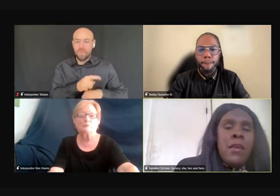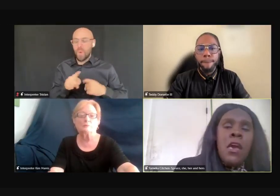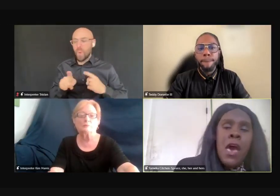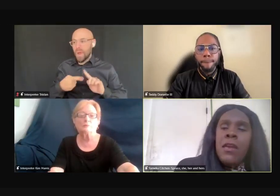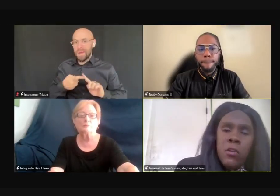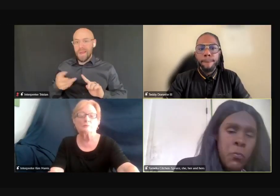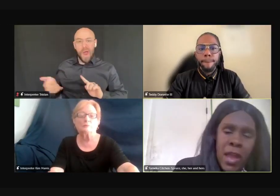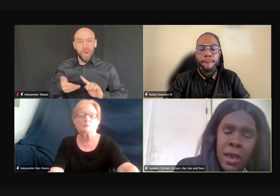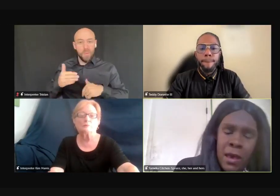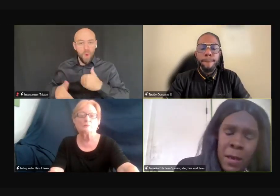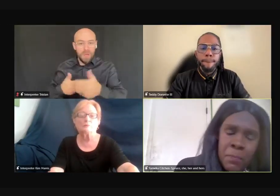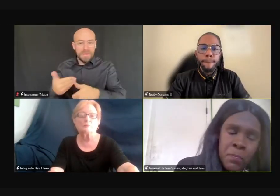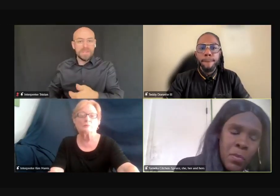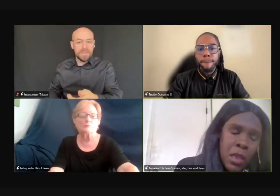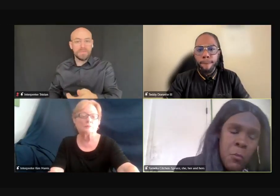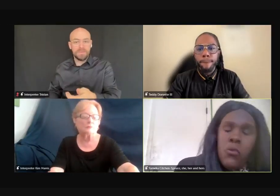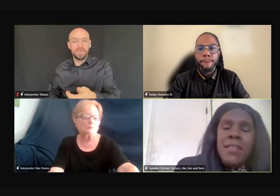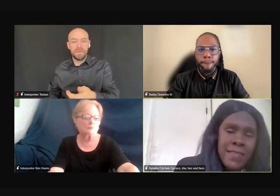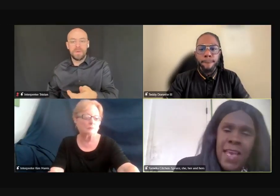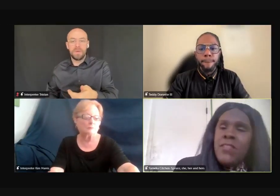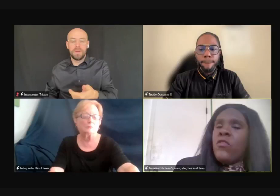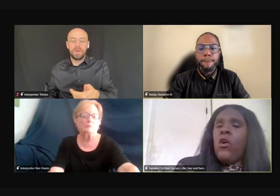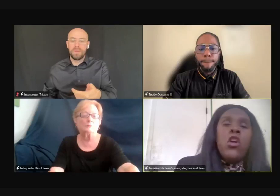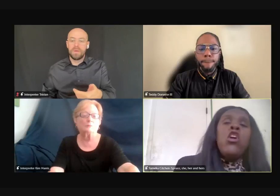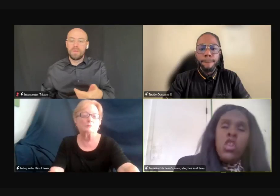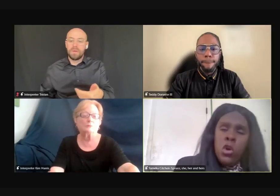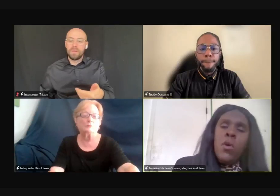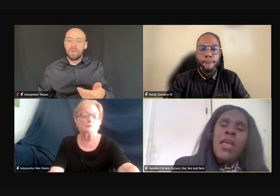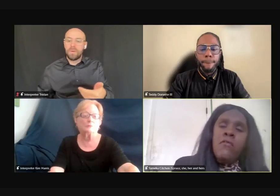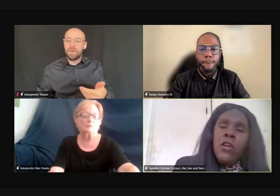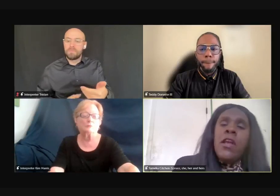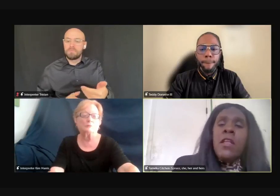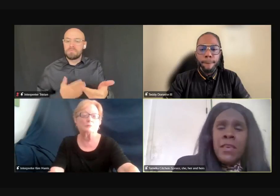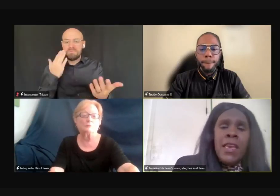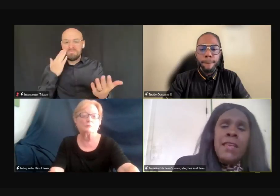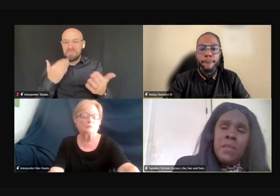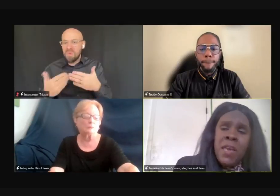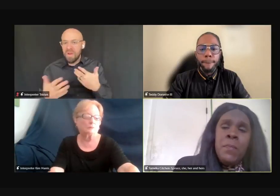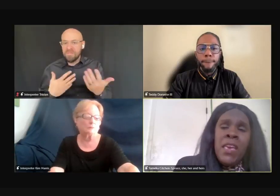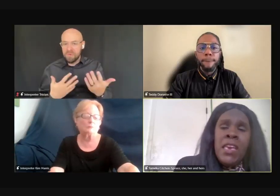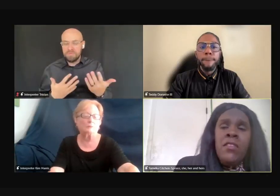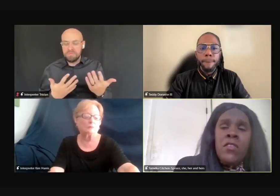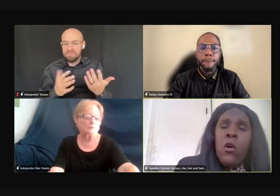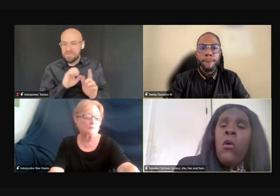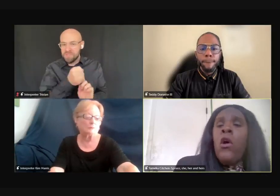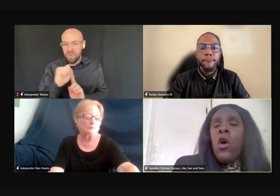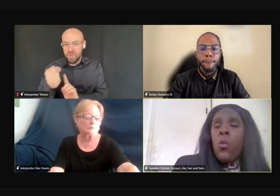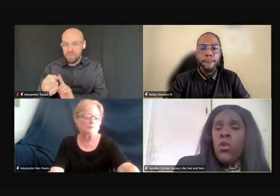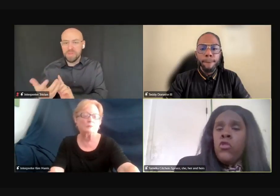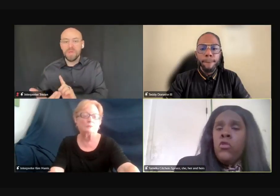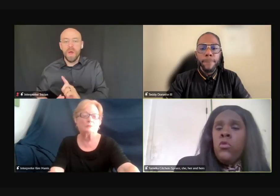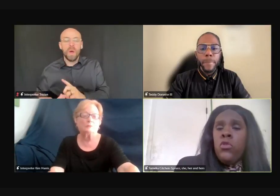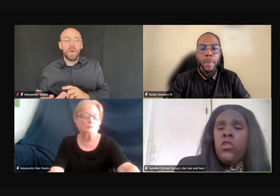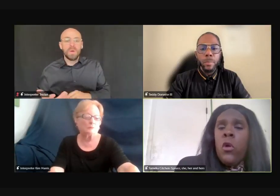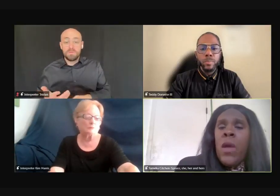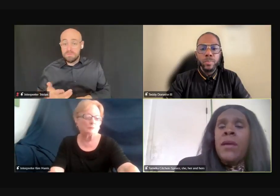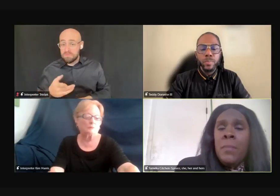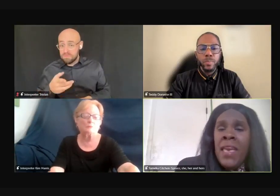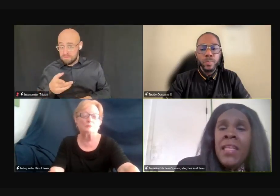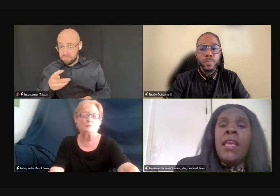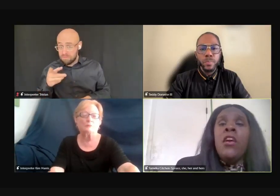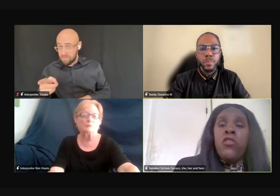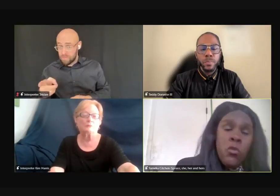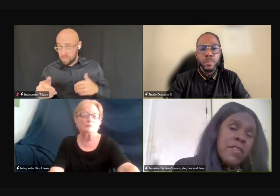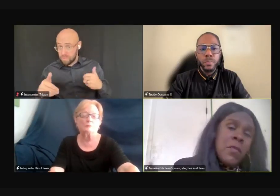practice, hiring process or, you know, whatever the case may be. So would you, you know,